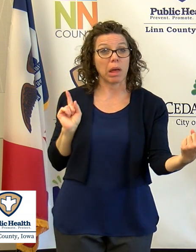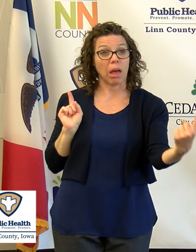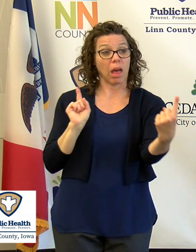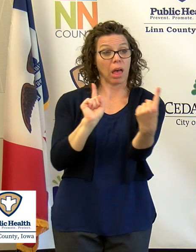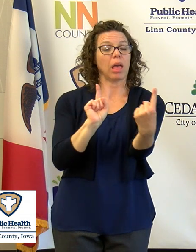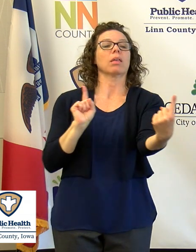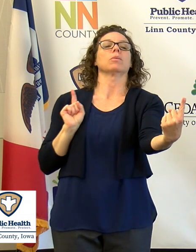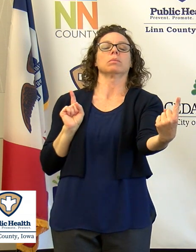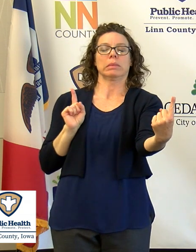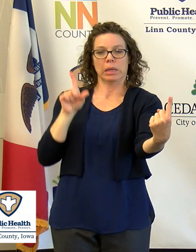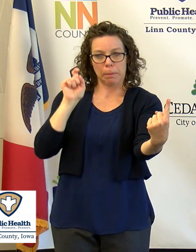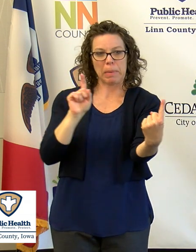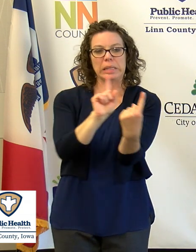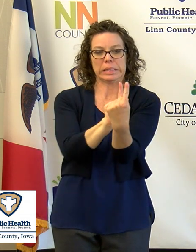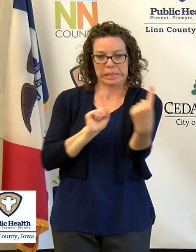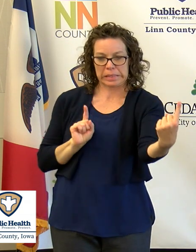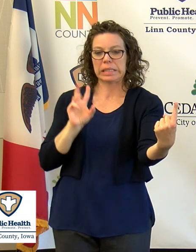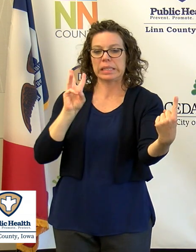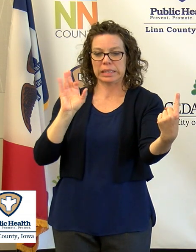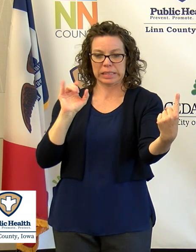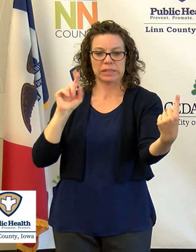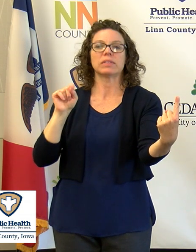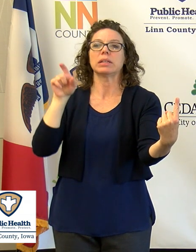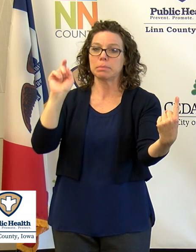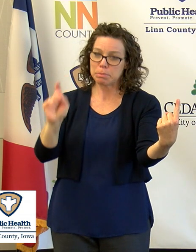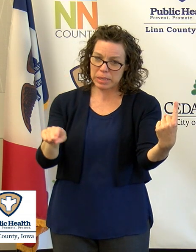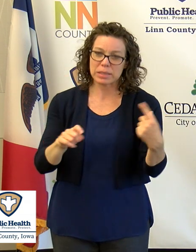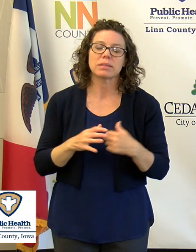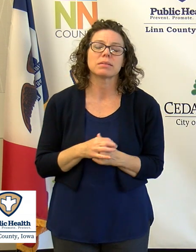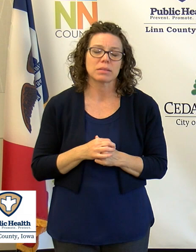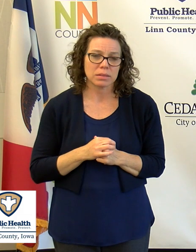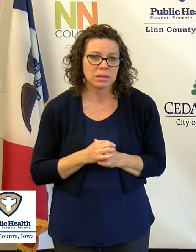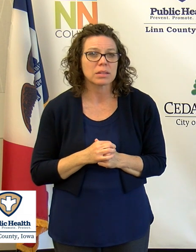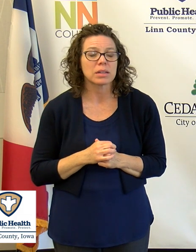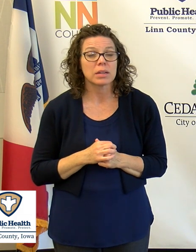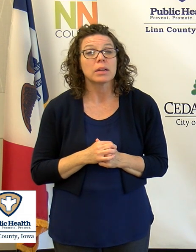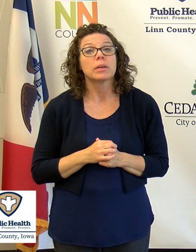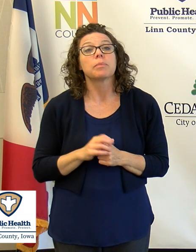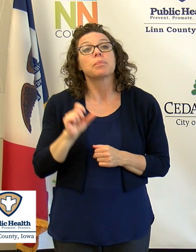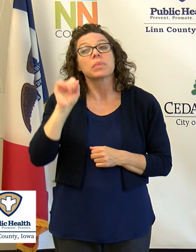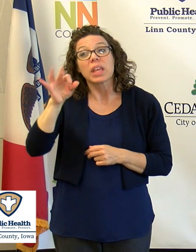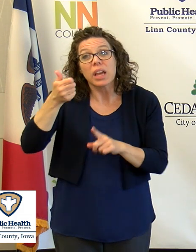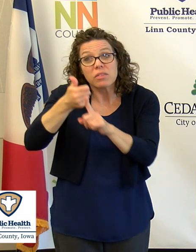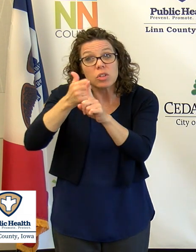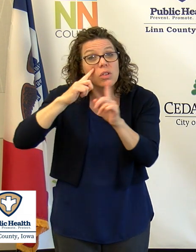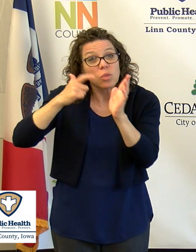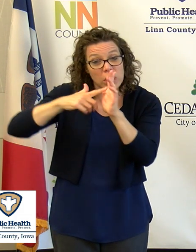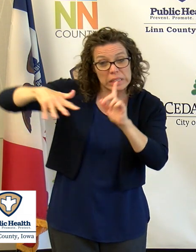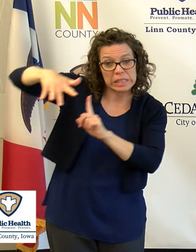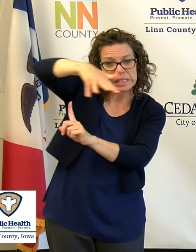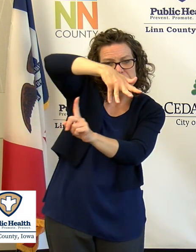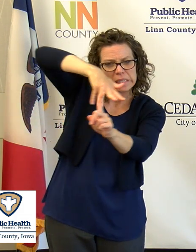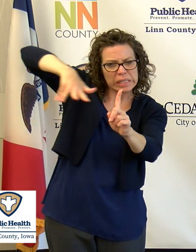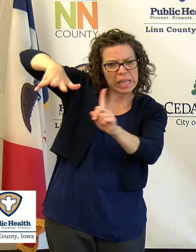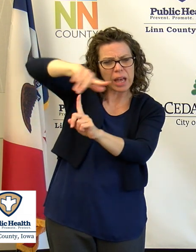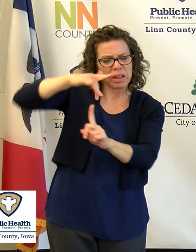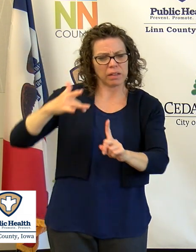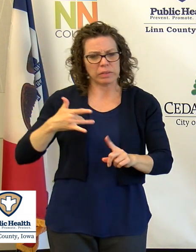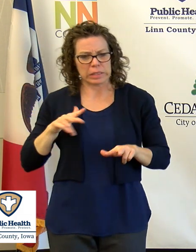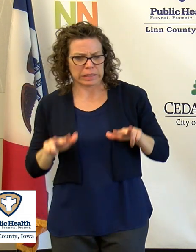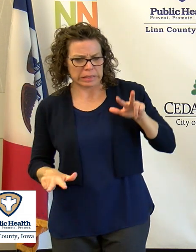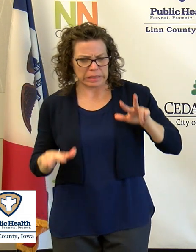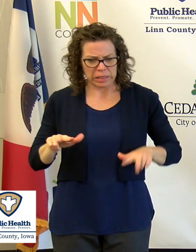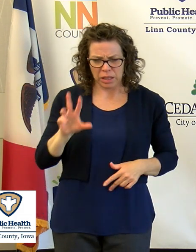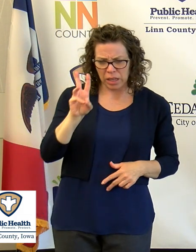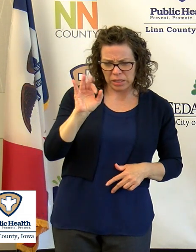six feet of distance between each other. If you are in a setting when you are unsure, if the